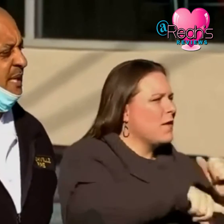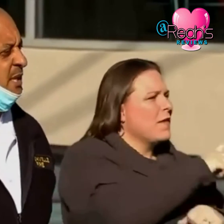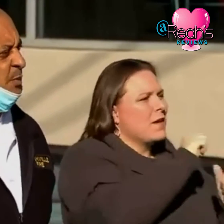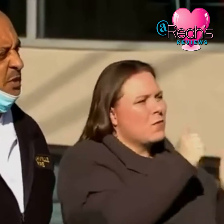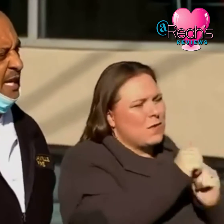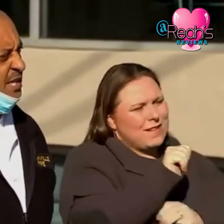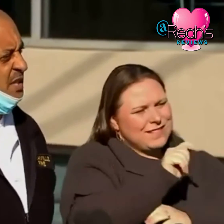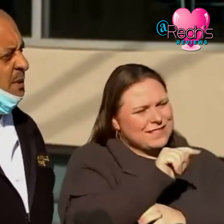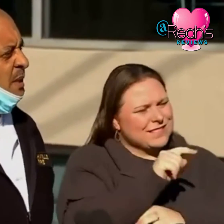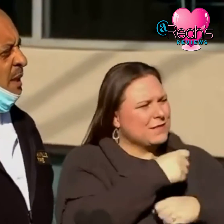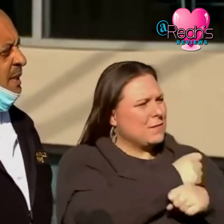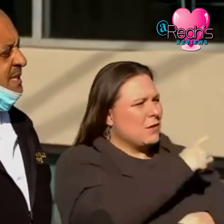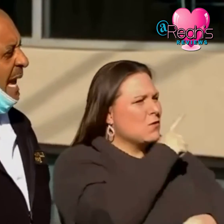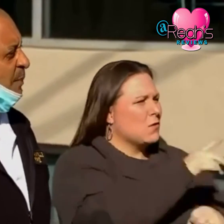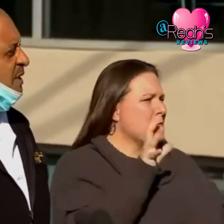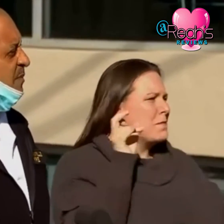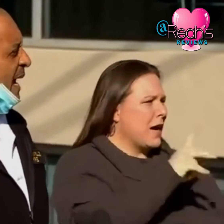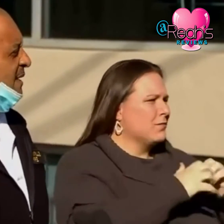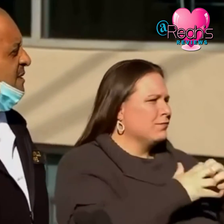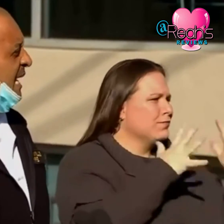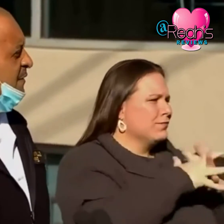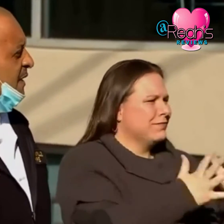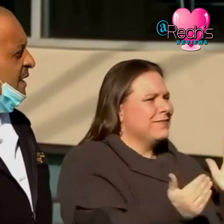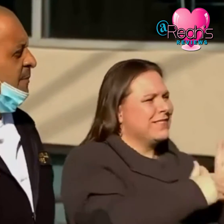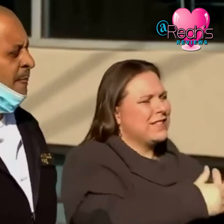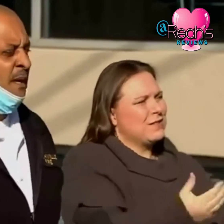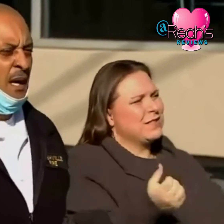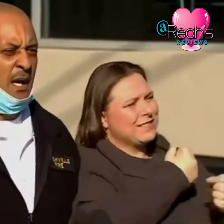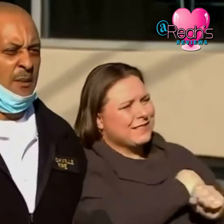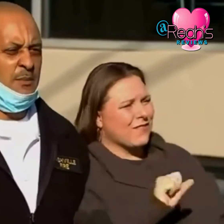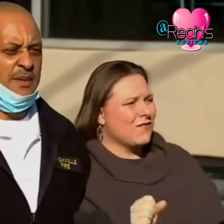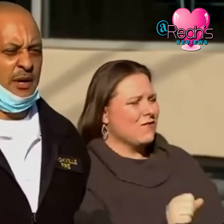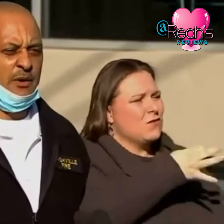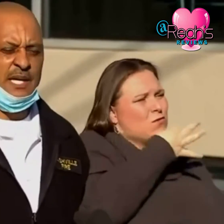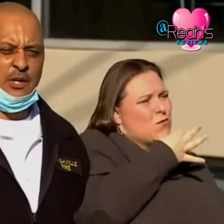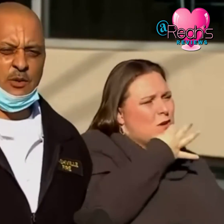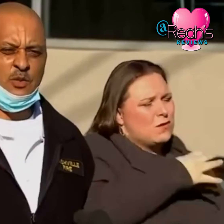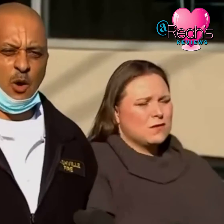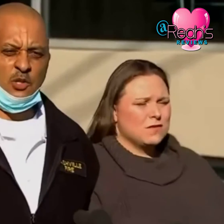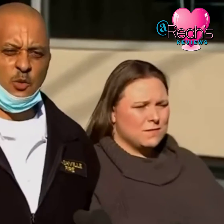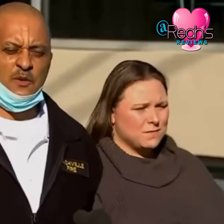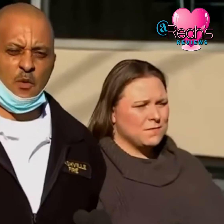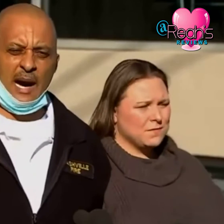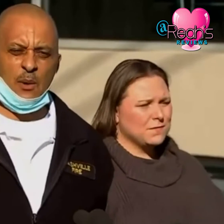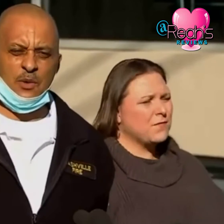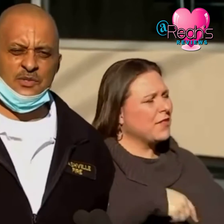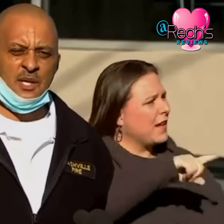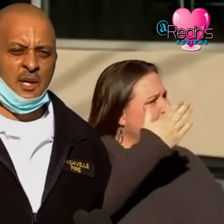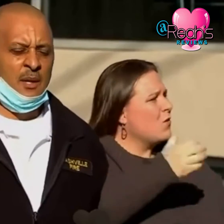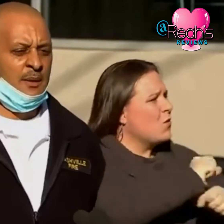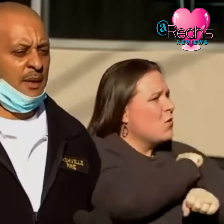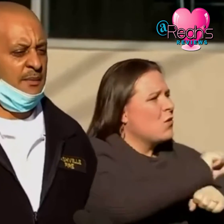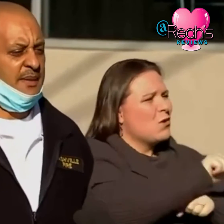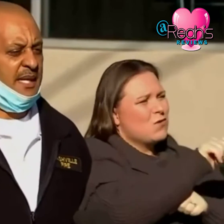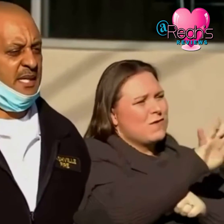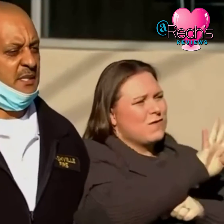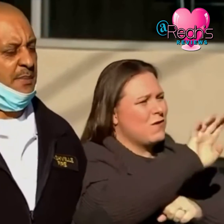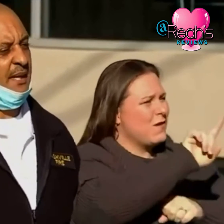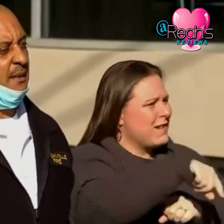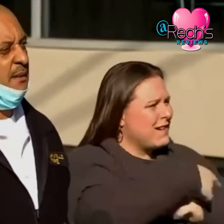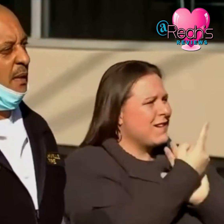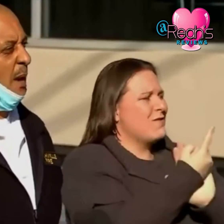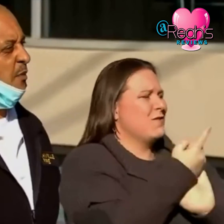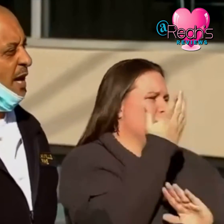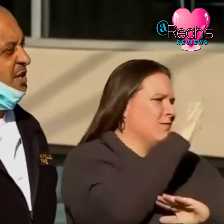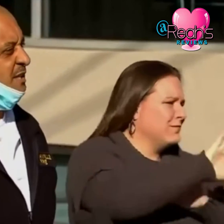that we can get communication established back safely they're here to work 24 hours it